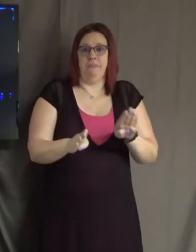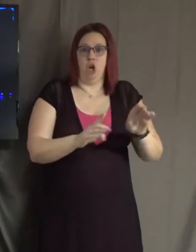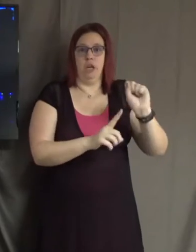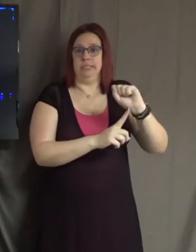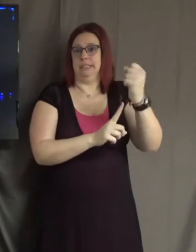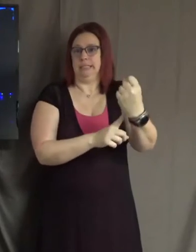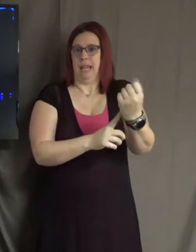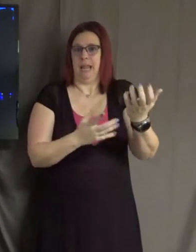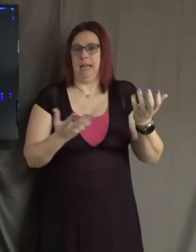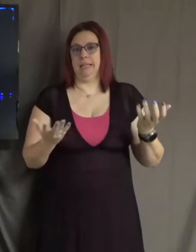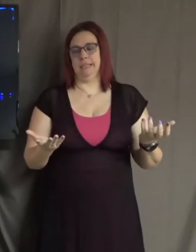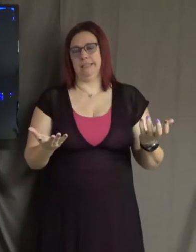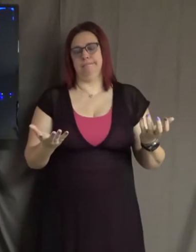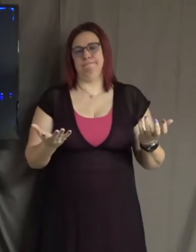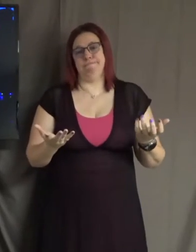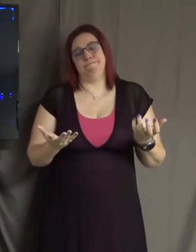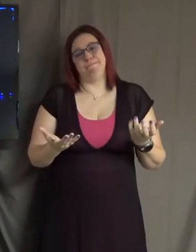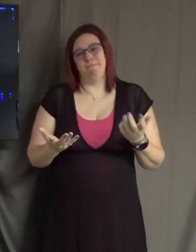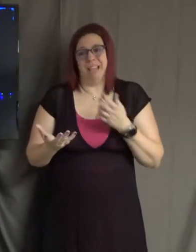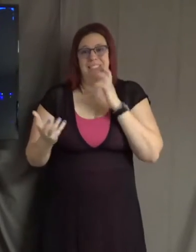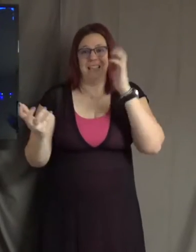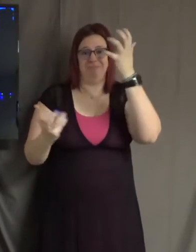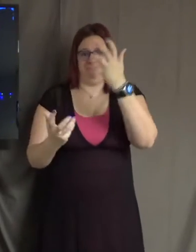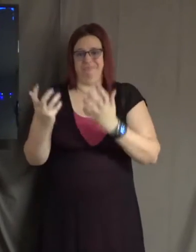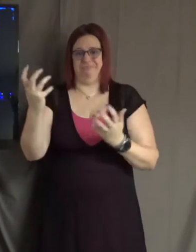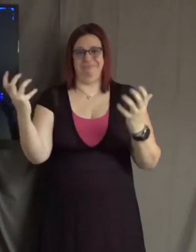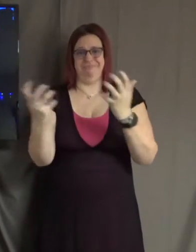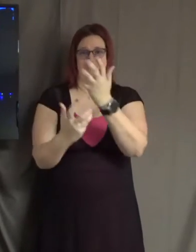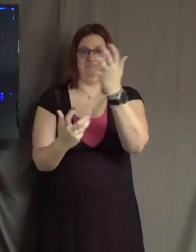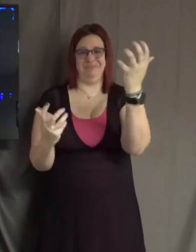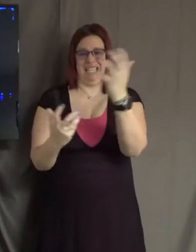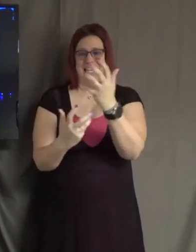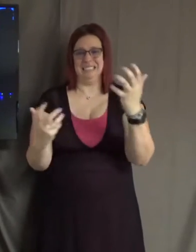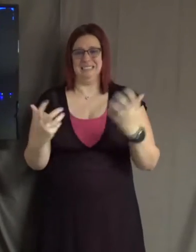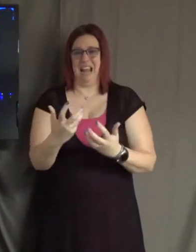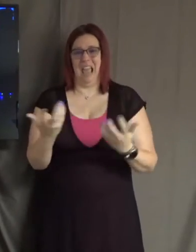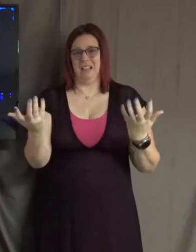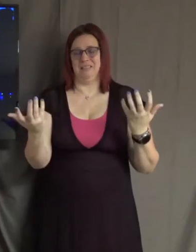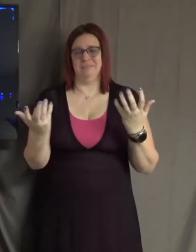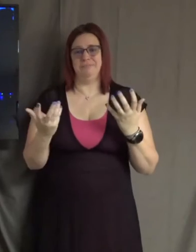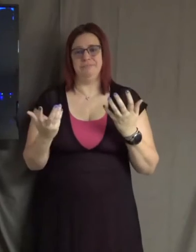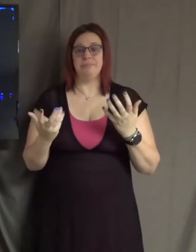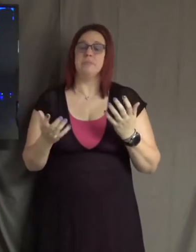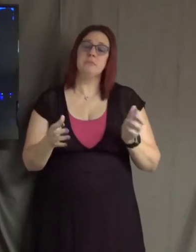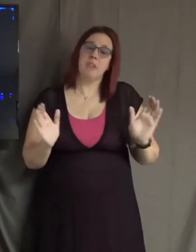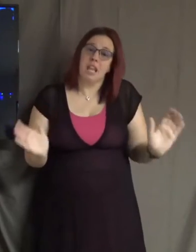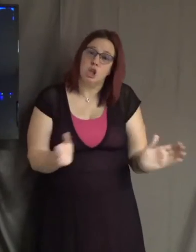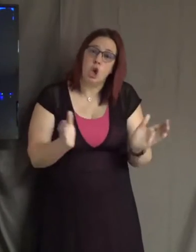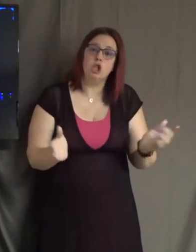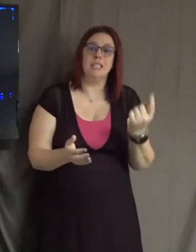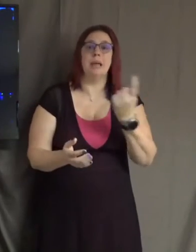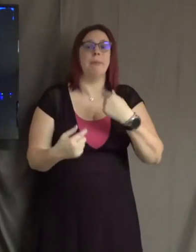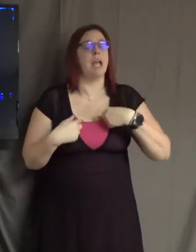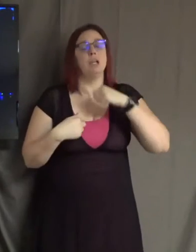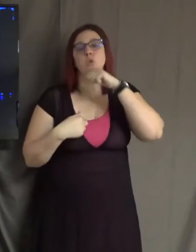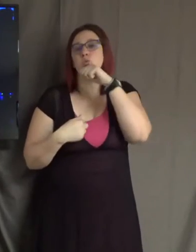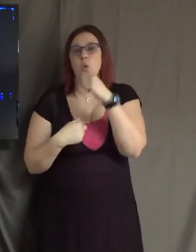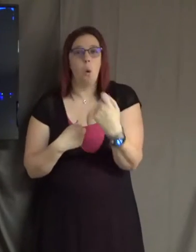disconnect. And it encourages us to do something which I just don't understand, to gather together around